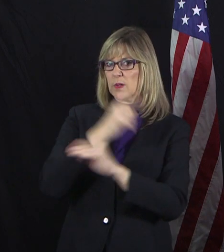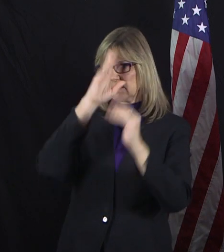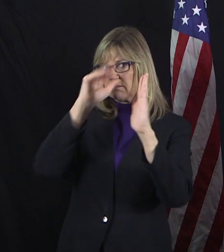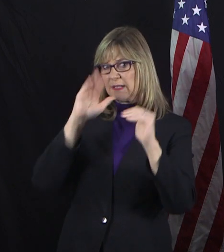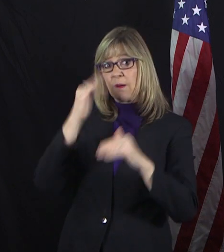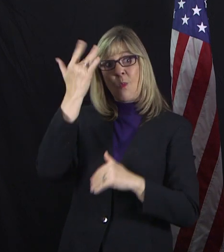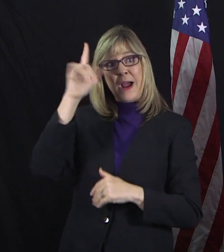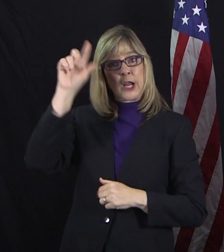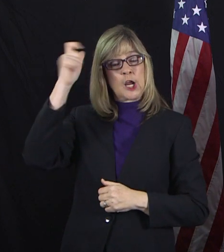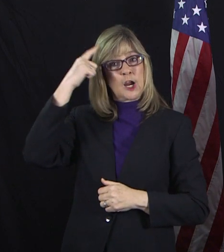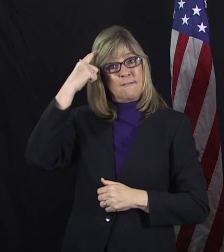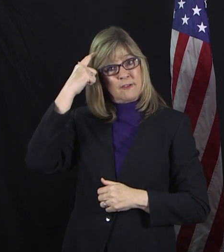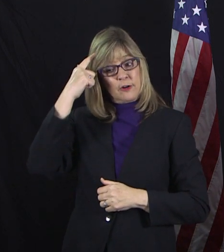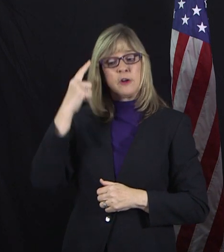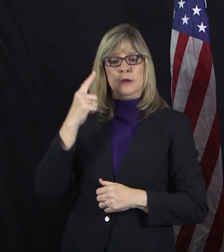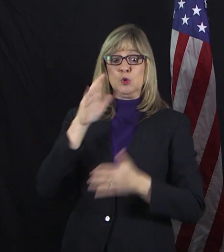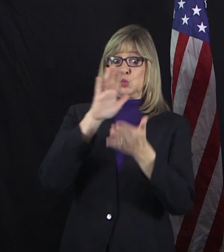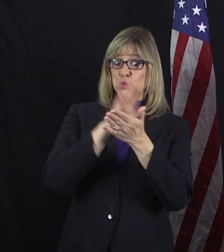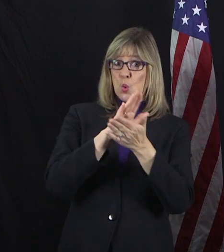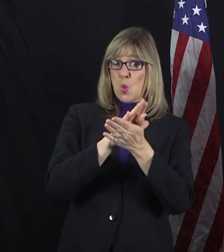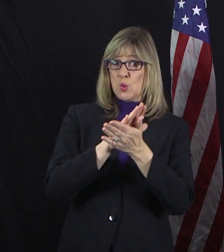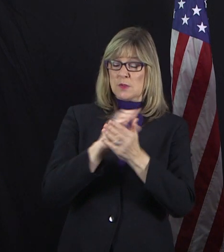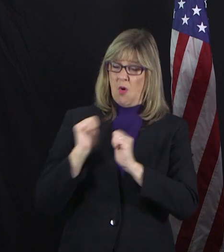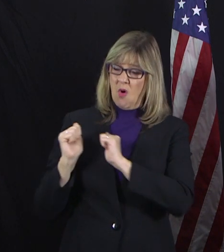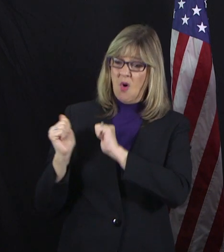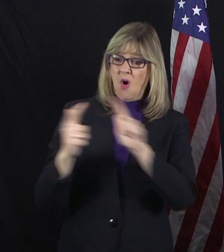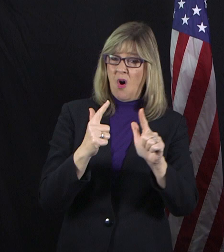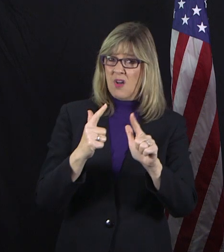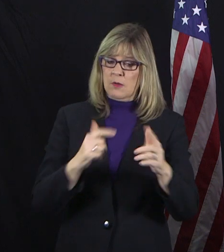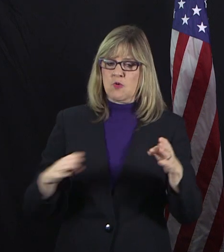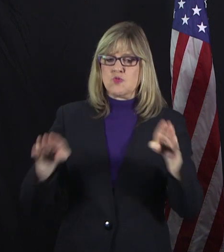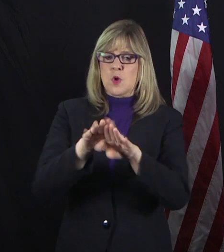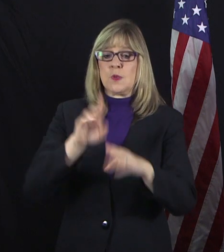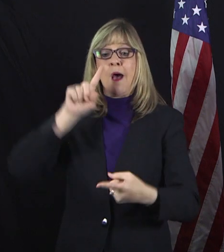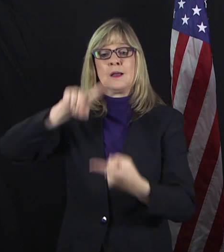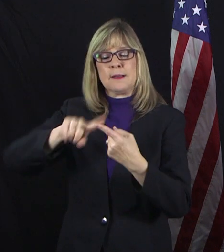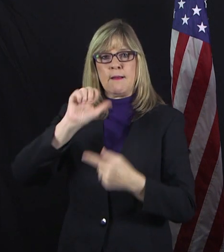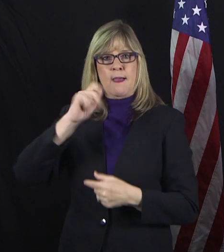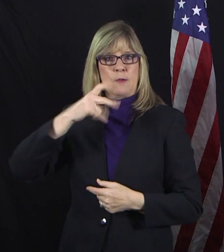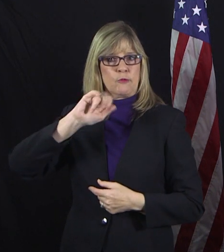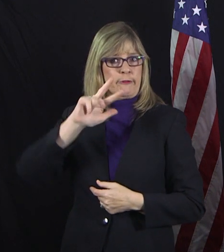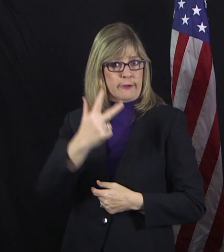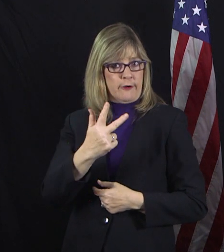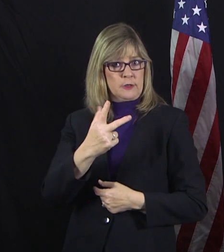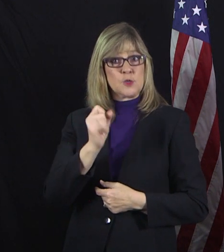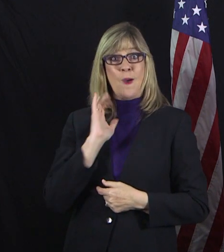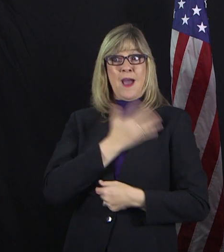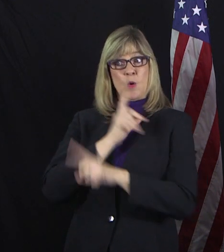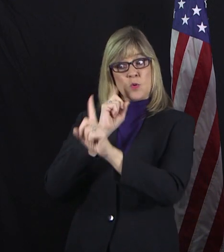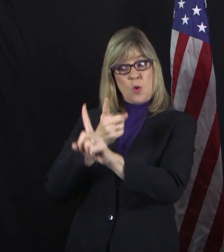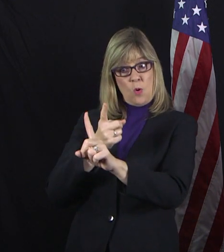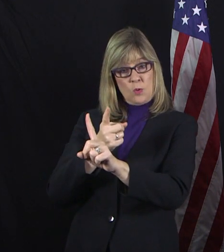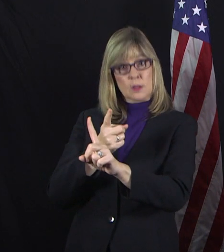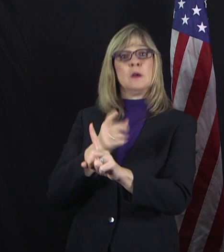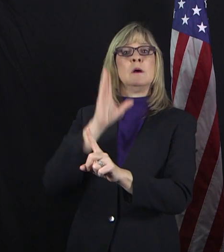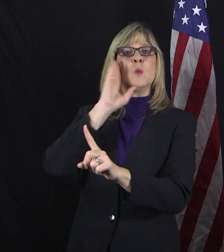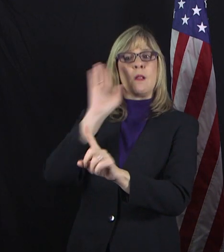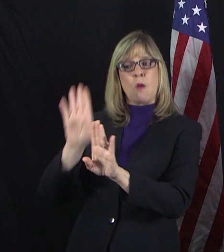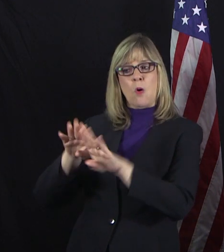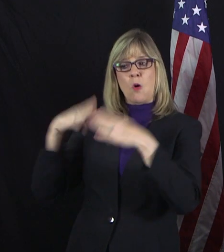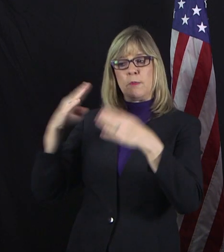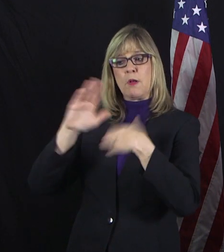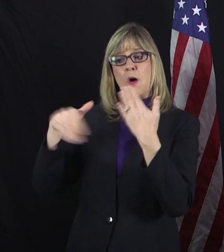all schools in the state through April 3rd. So our new goal is to open all libraries and all community centers on Monday,